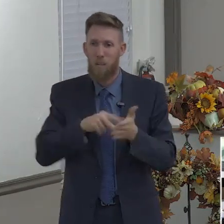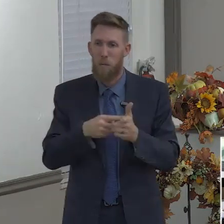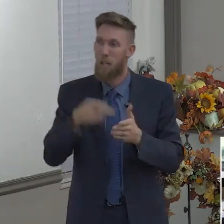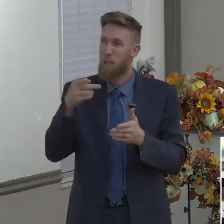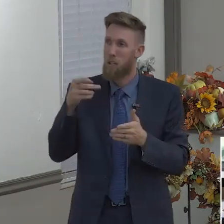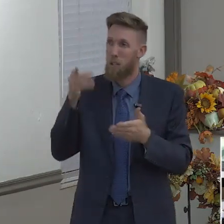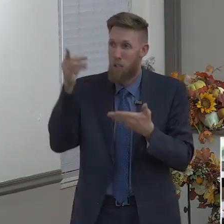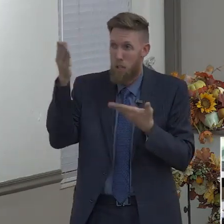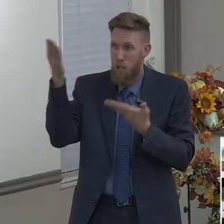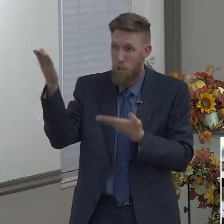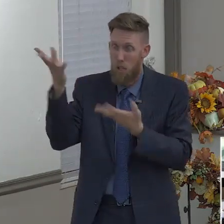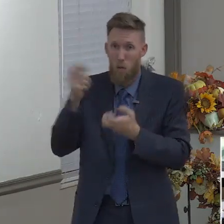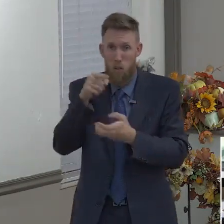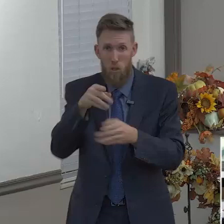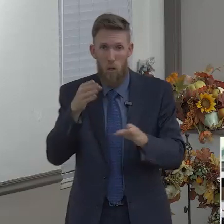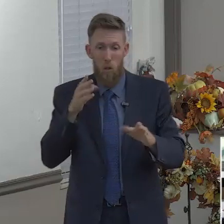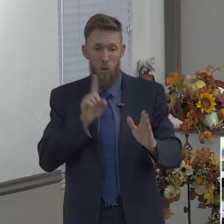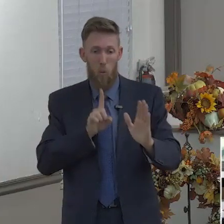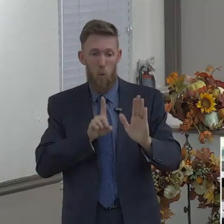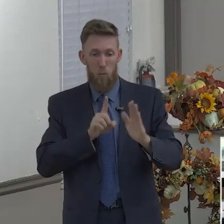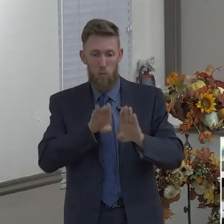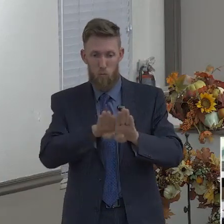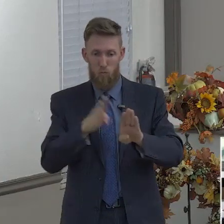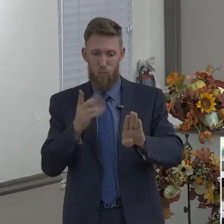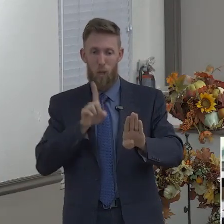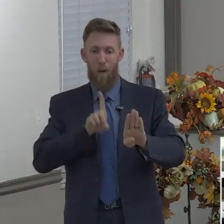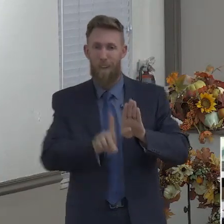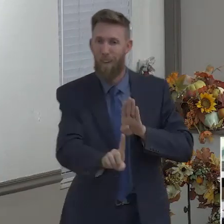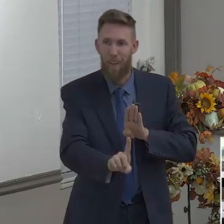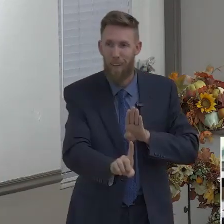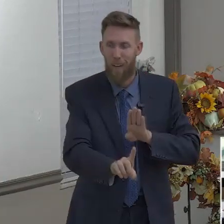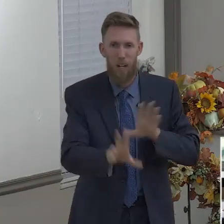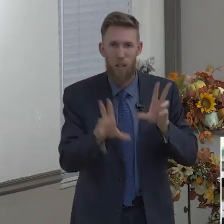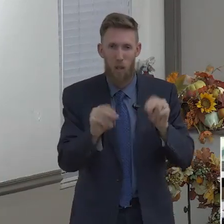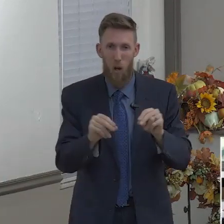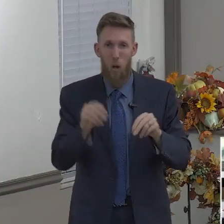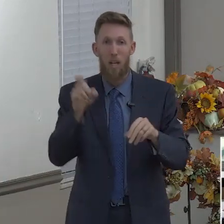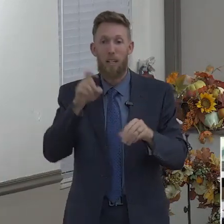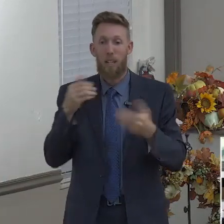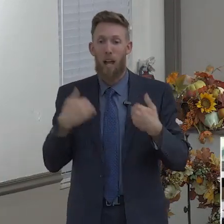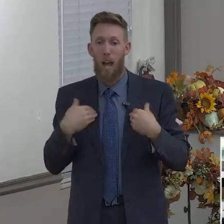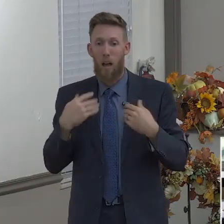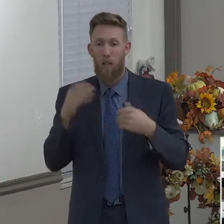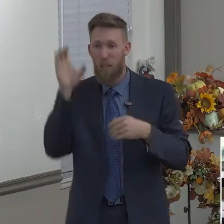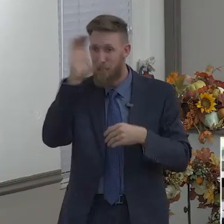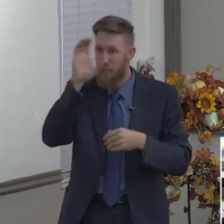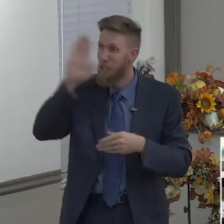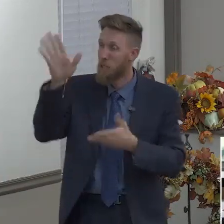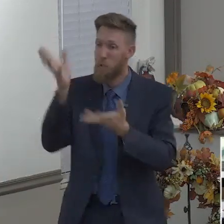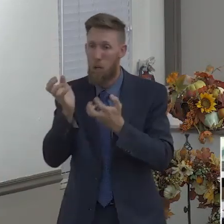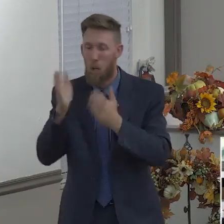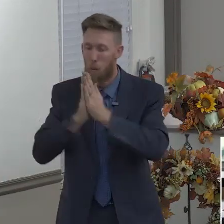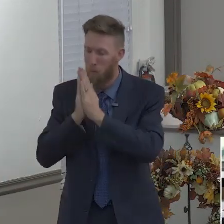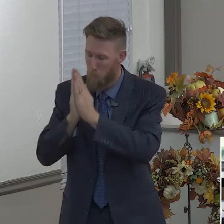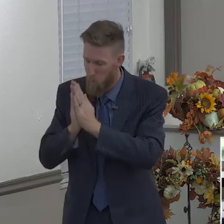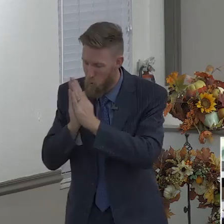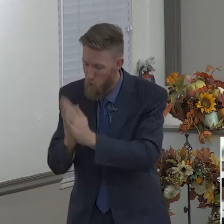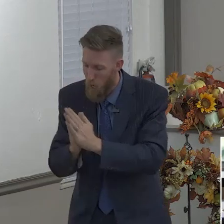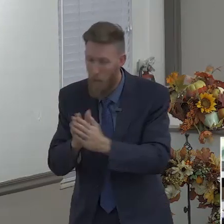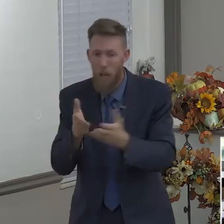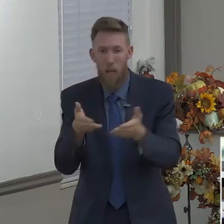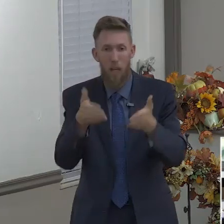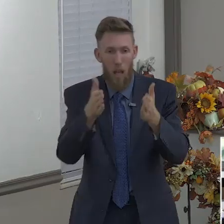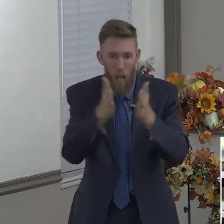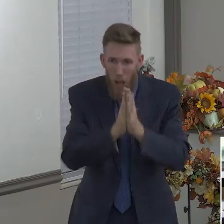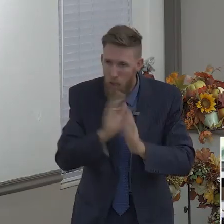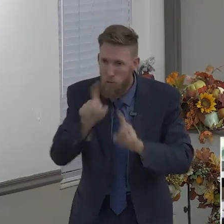come in. That's where prayer comes in. And that's where seeking God's will in the matter. Not just because there's an open door and